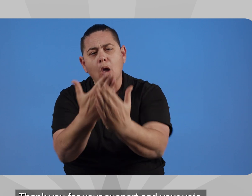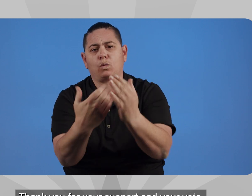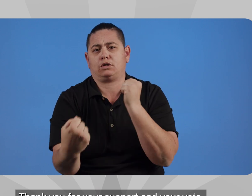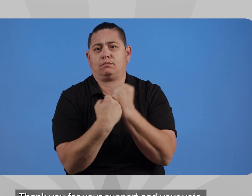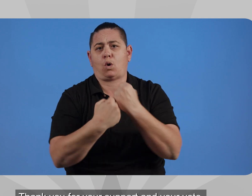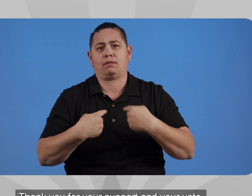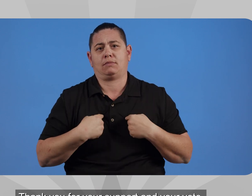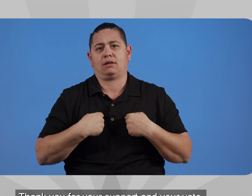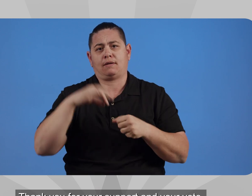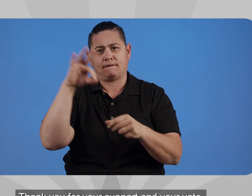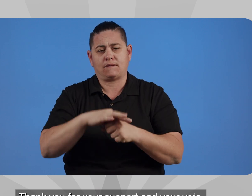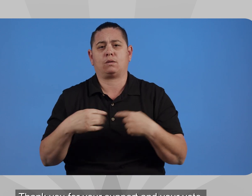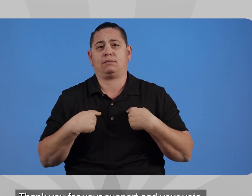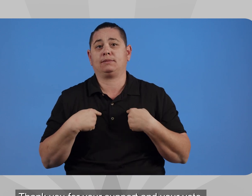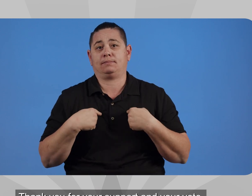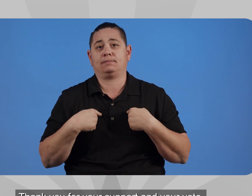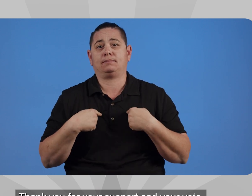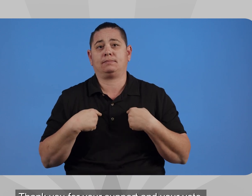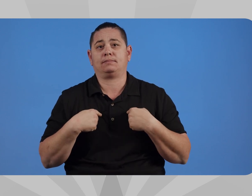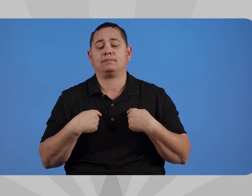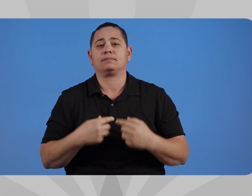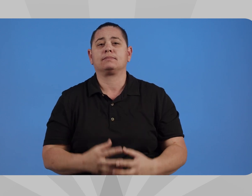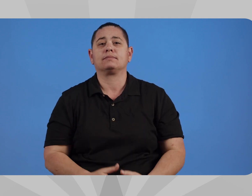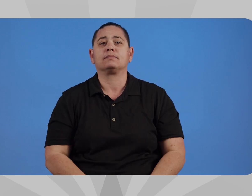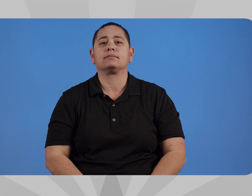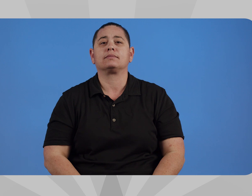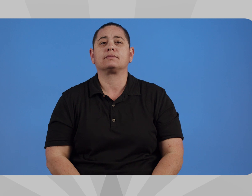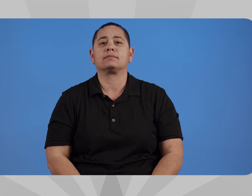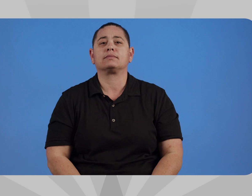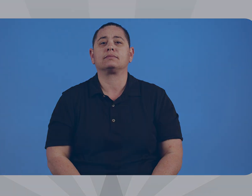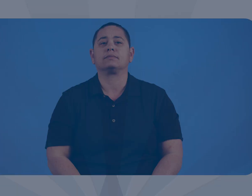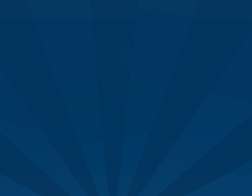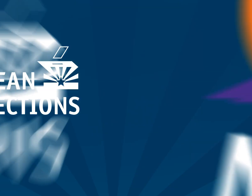Thank you for your support and your vote.hoo, thank you